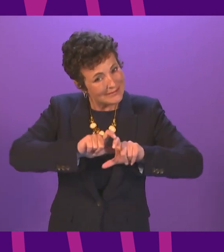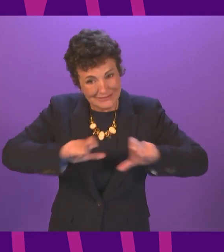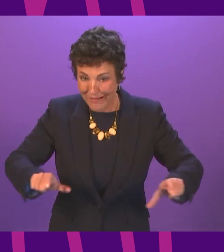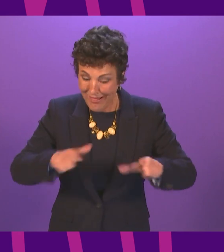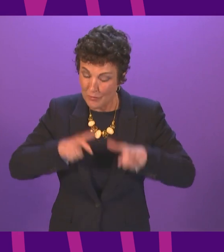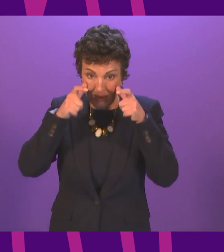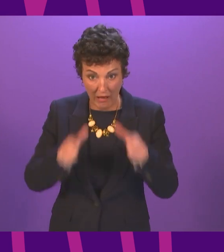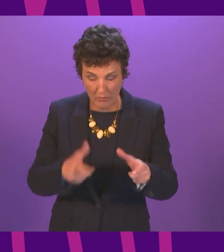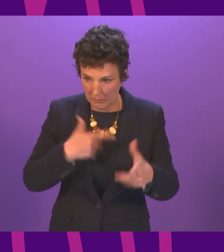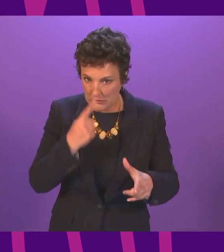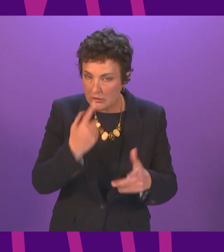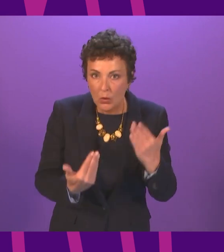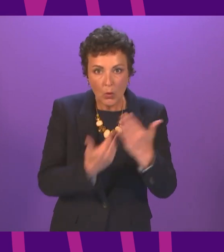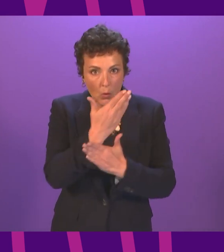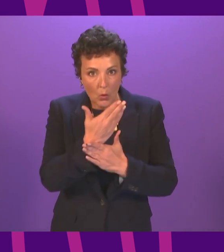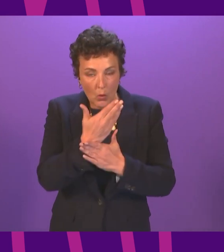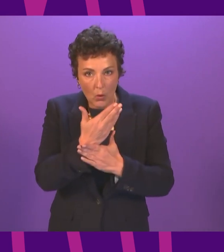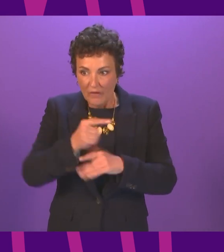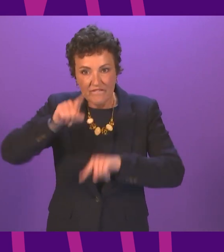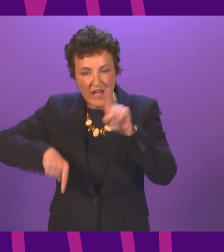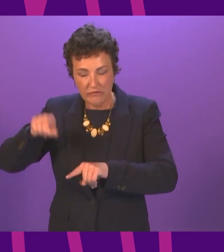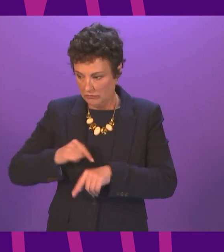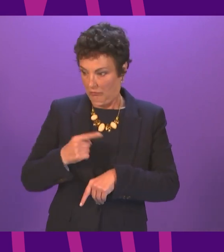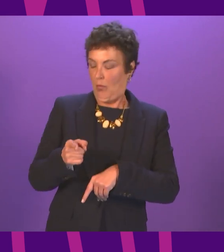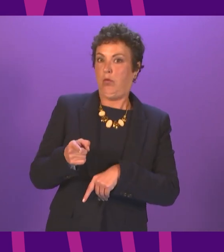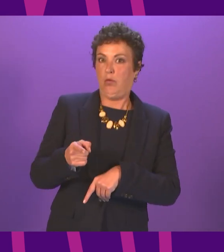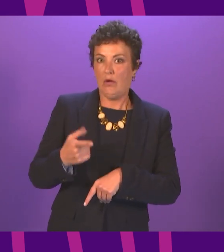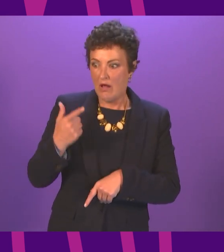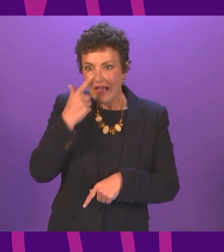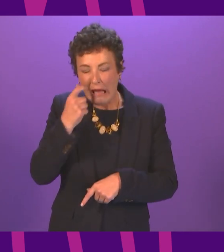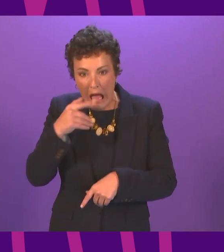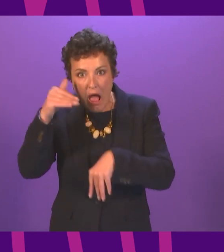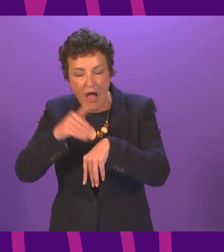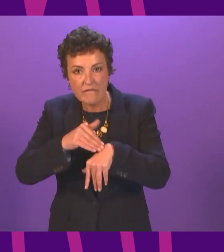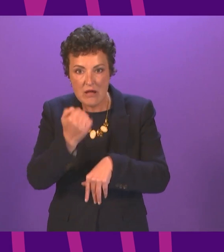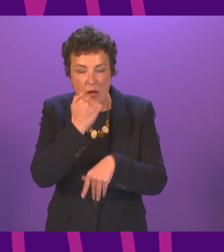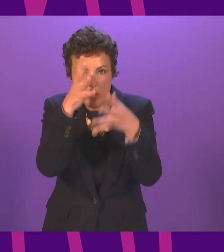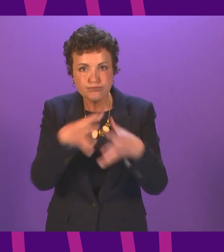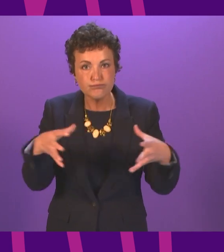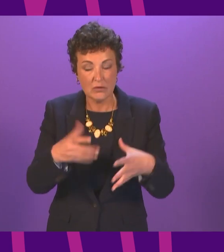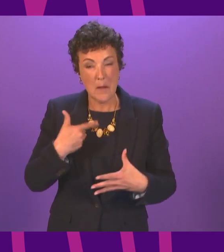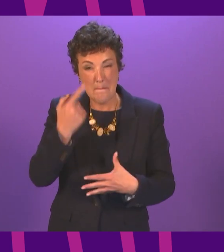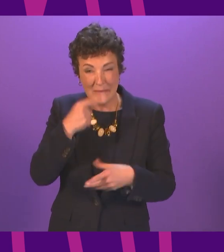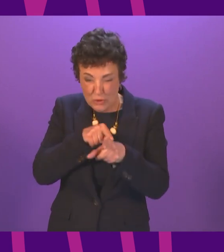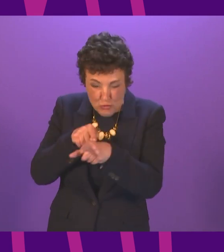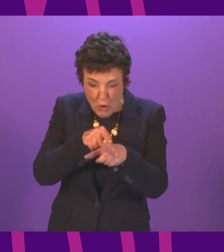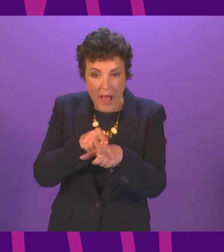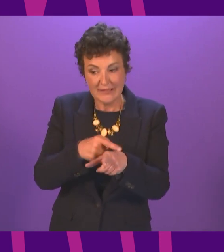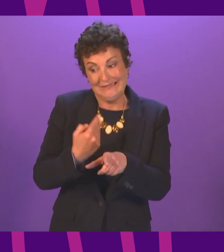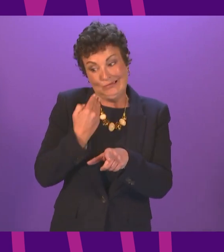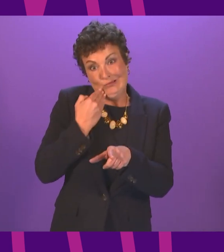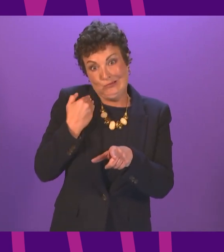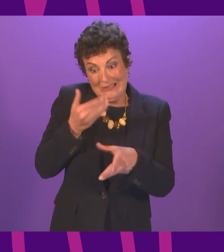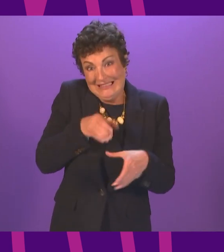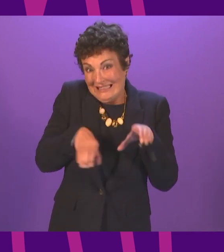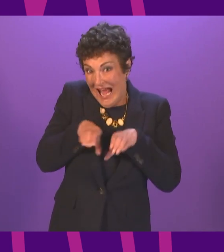We have seen that new variants including the April 02 variant can impact on case numbers. We are tracking the latest signs which indicates that,